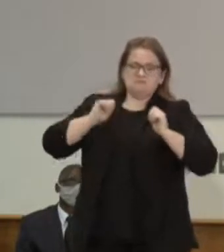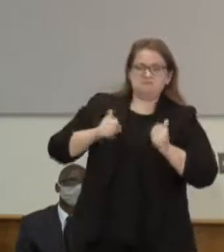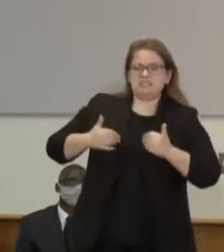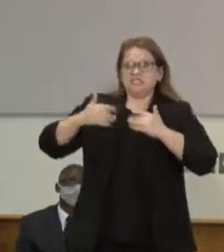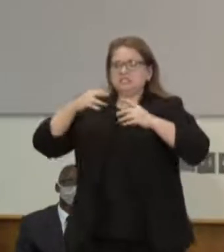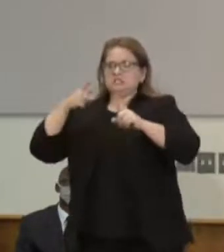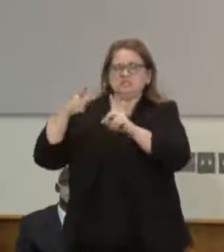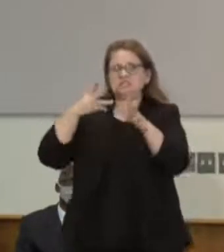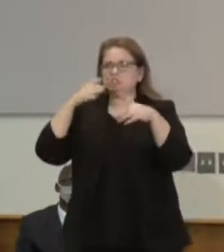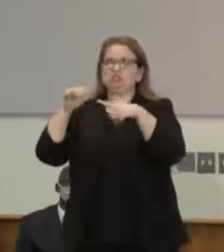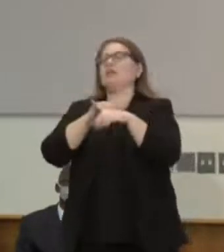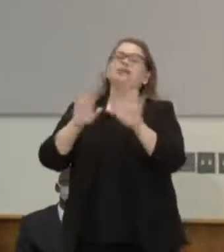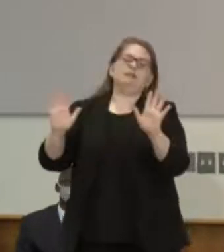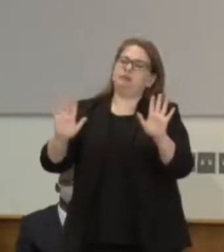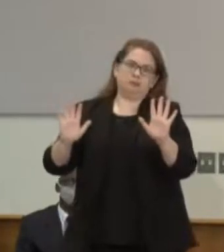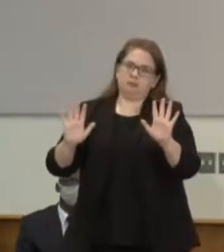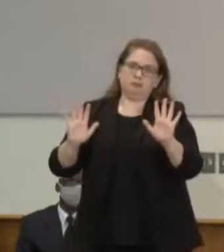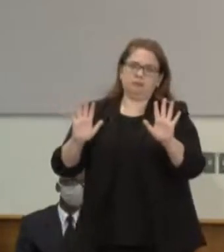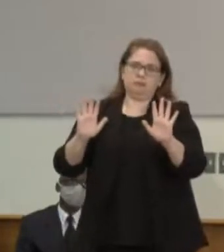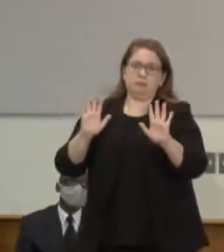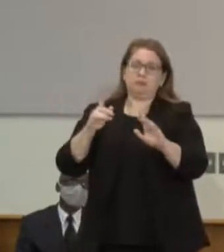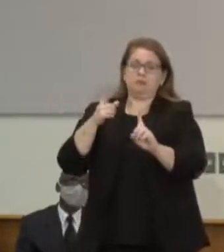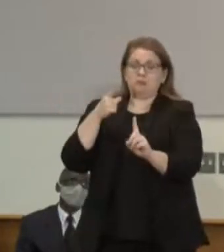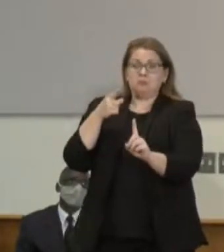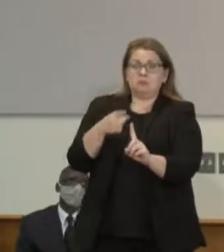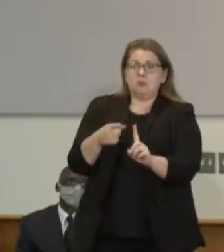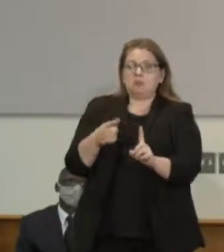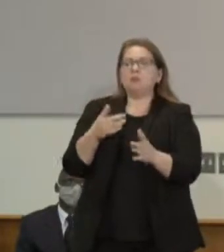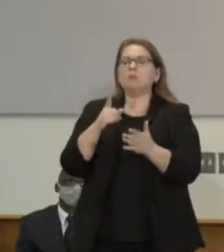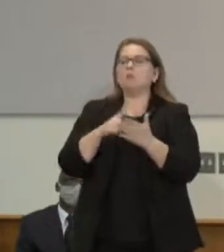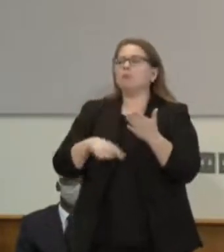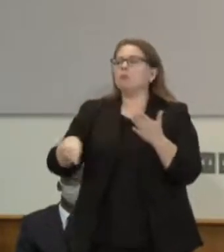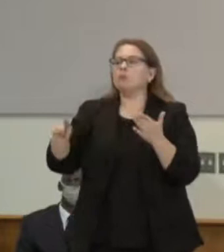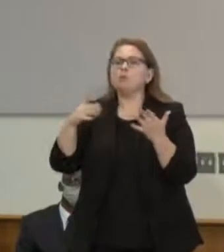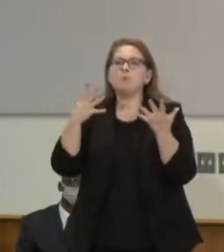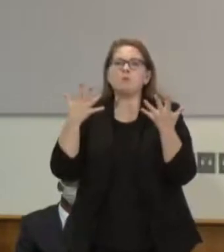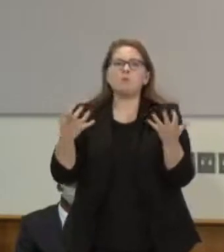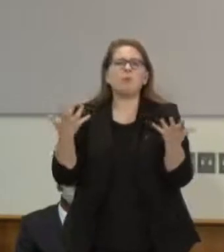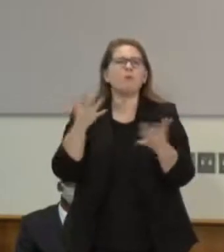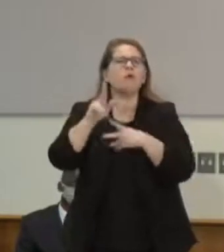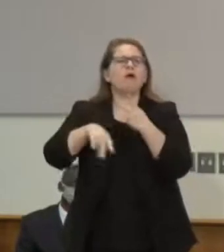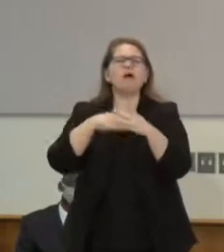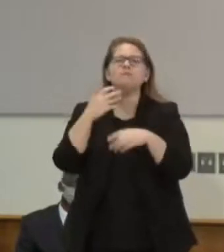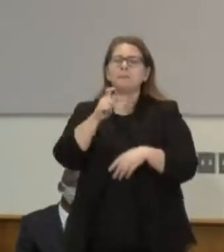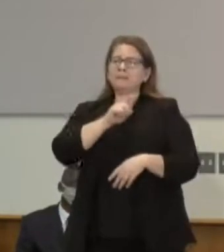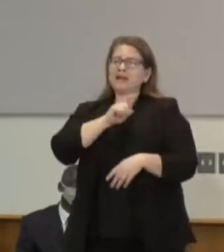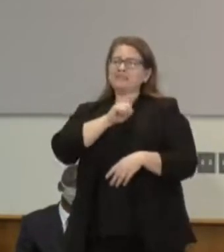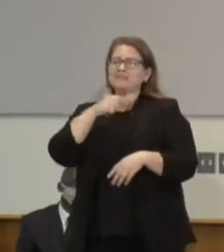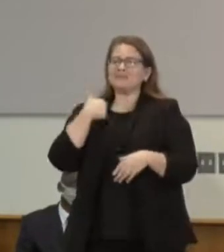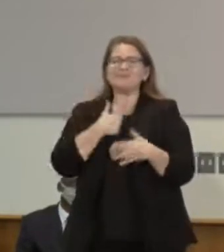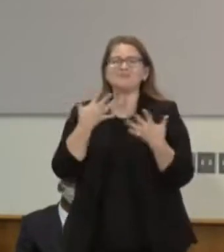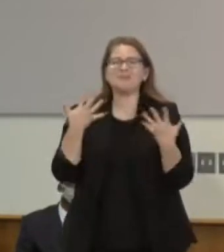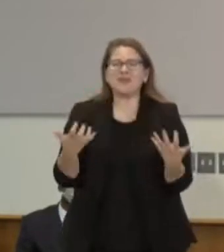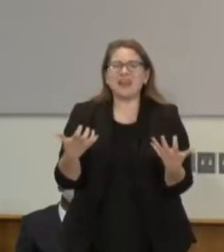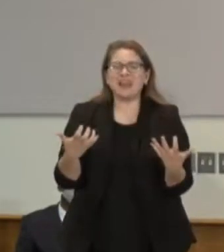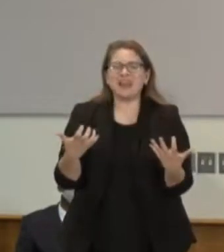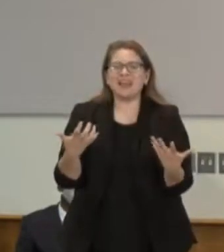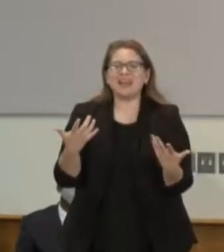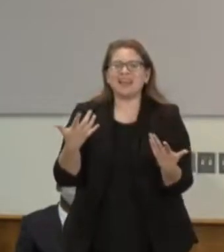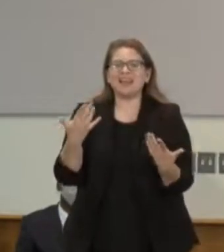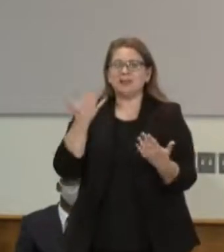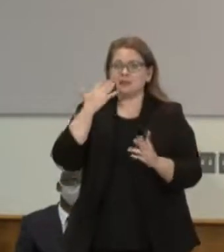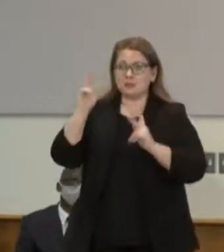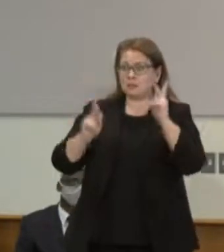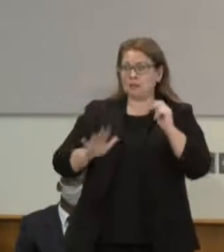message is, what do we want? What kind of police officer do we want? What kind of policing do we want? What kind of